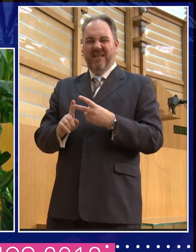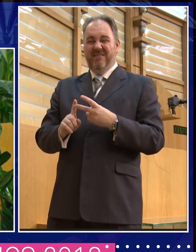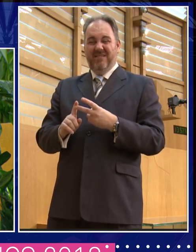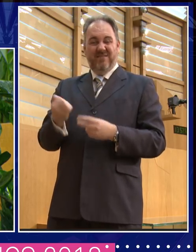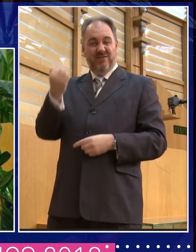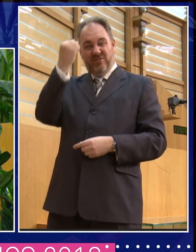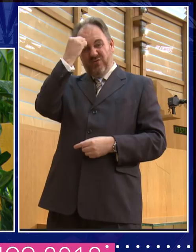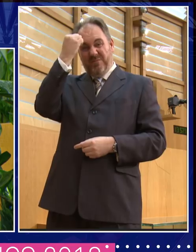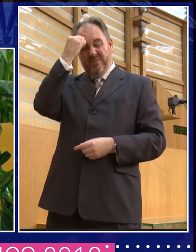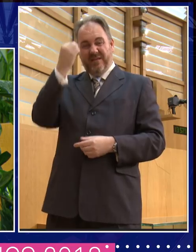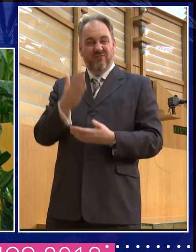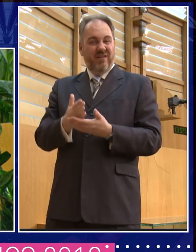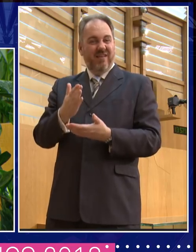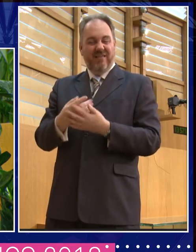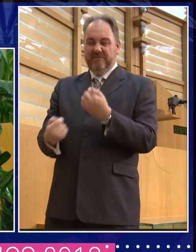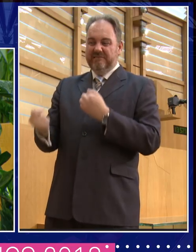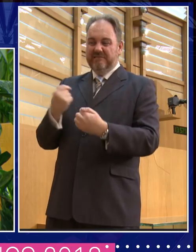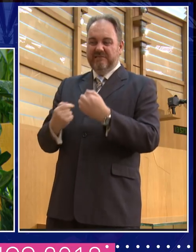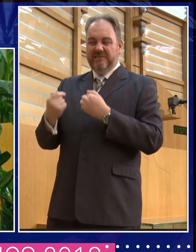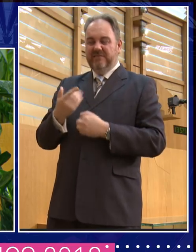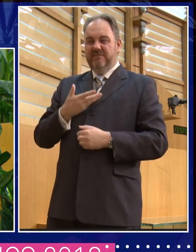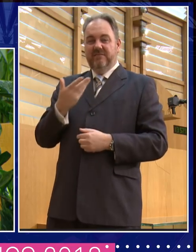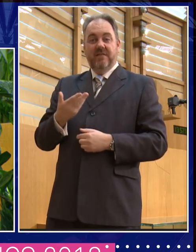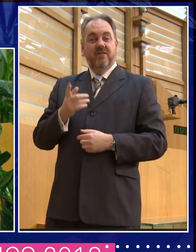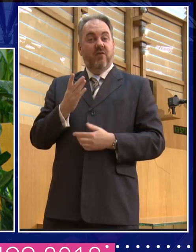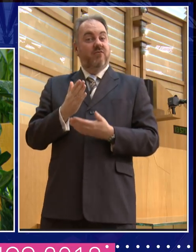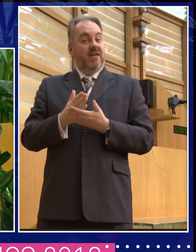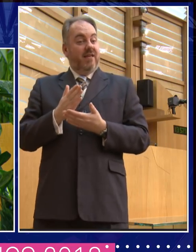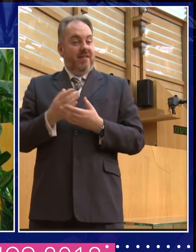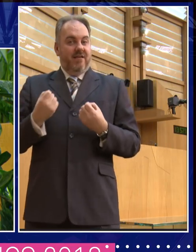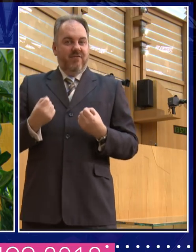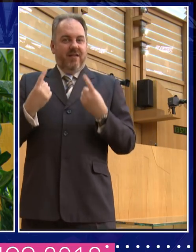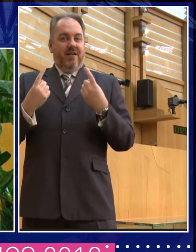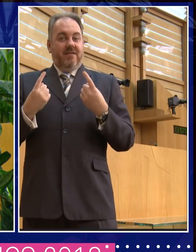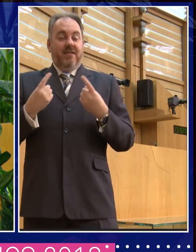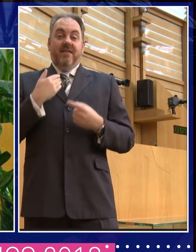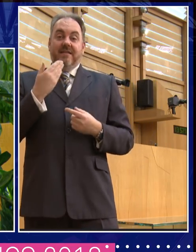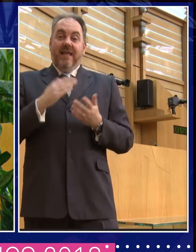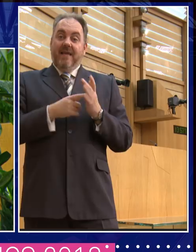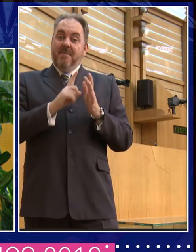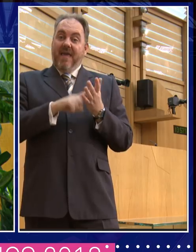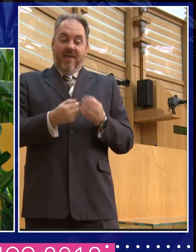not very clever. So actually, paradoxically, the Daily Mail was part of